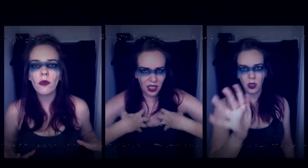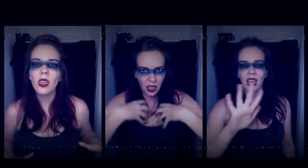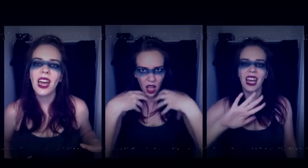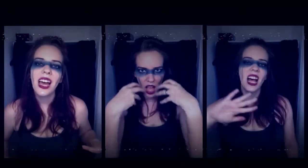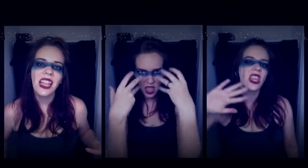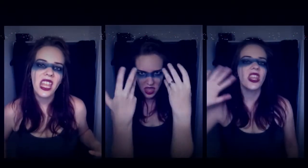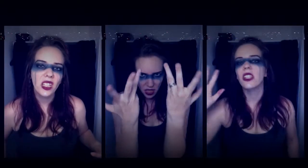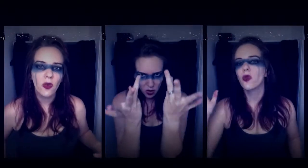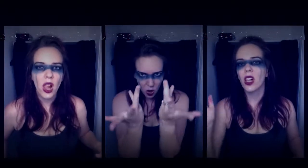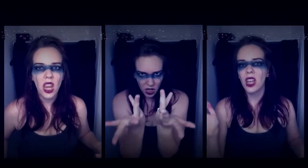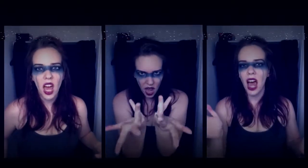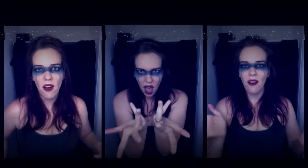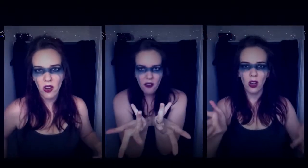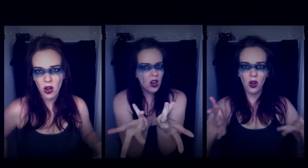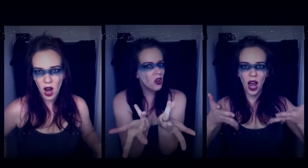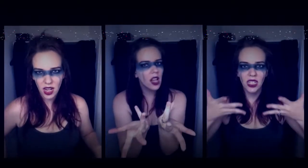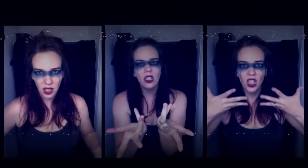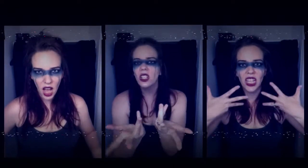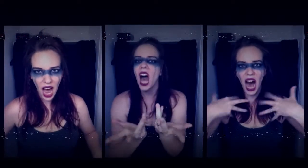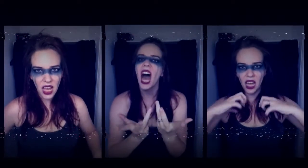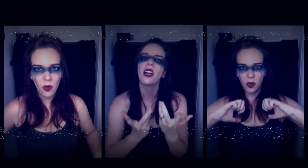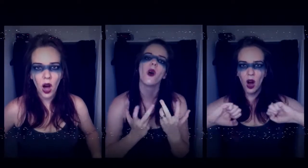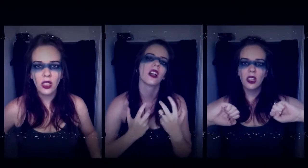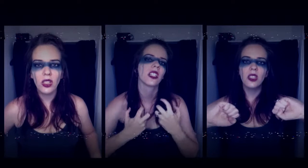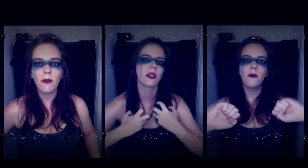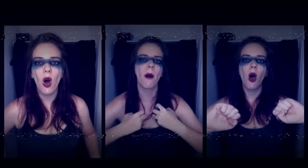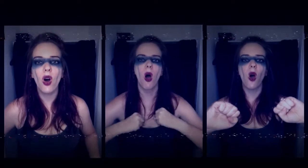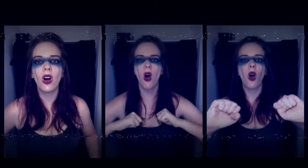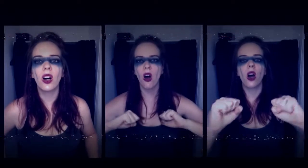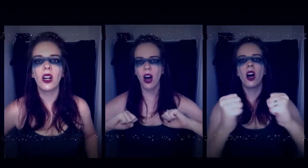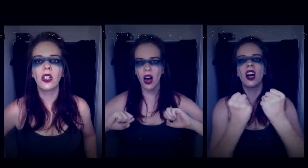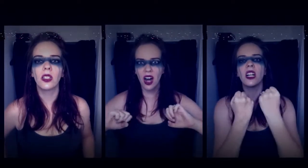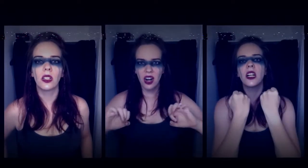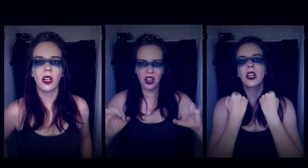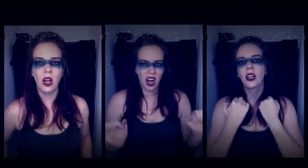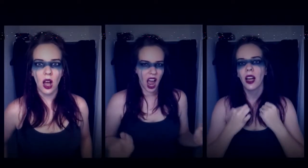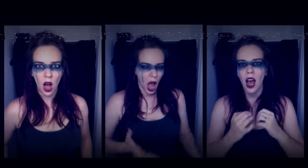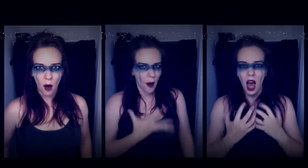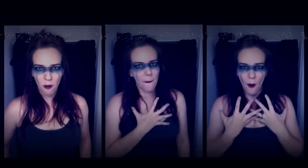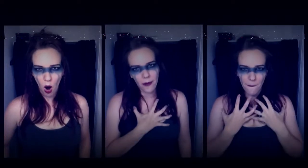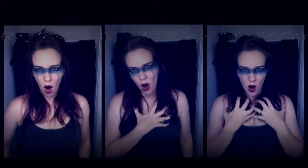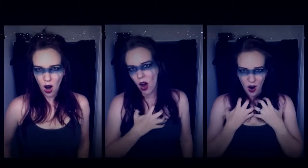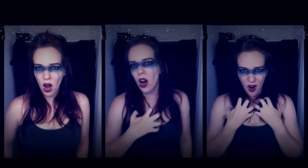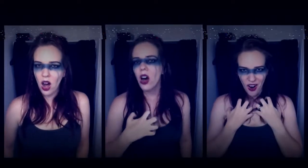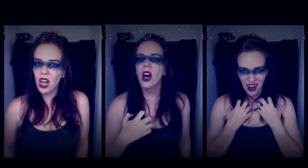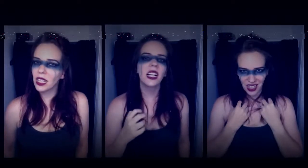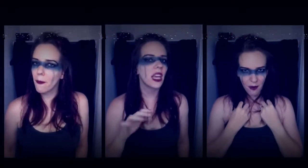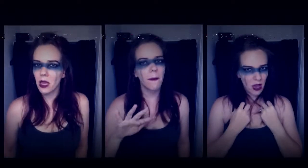This will never end Cause I want more More, give me